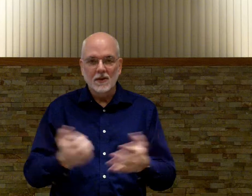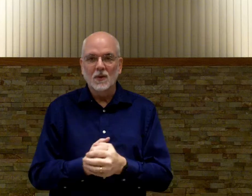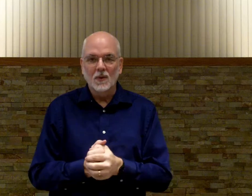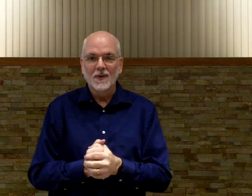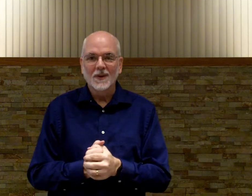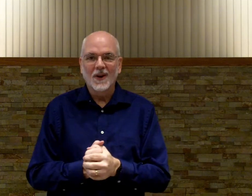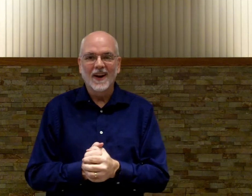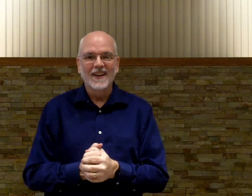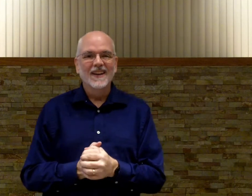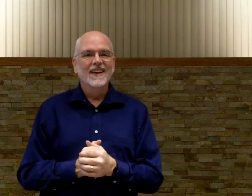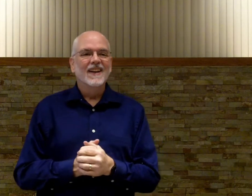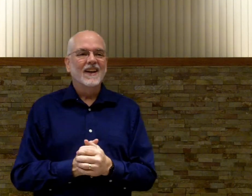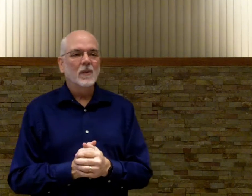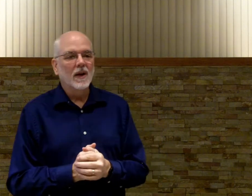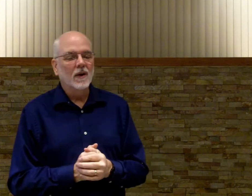do. All right, here we go.